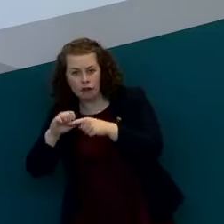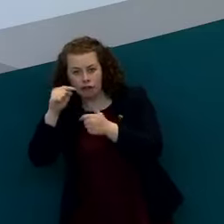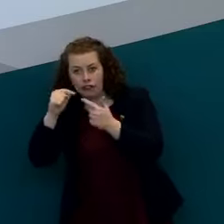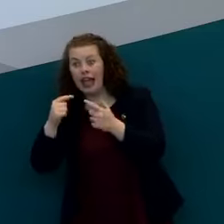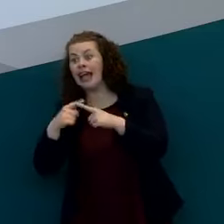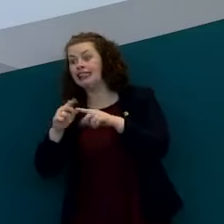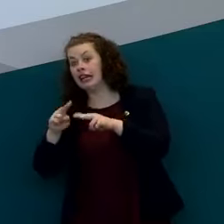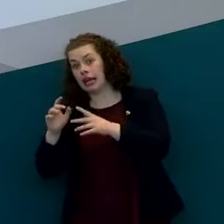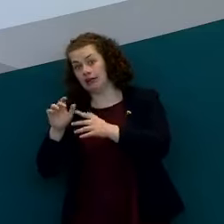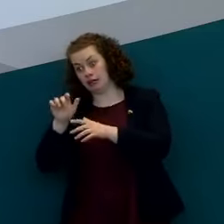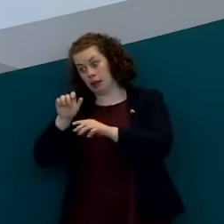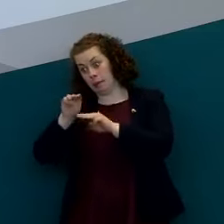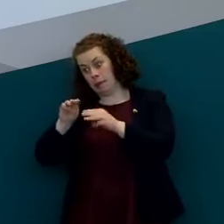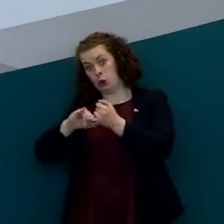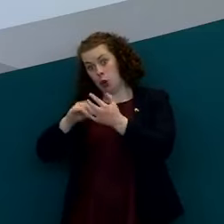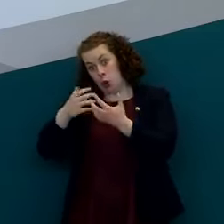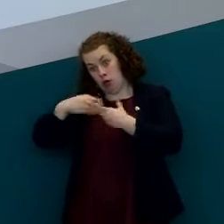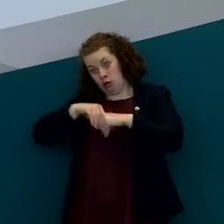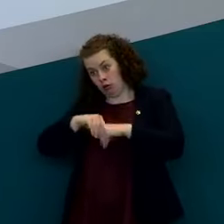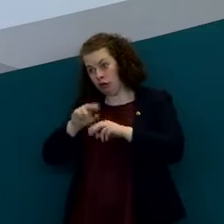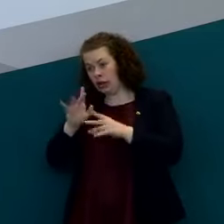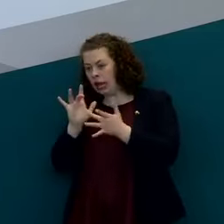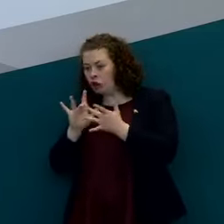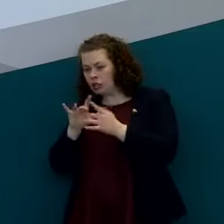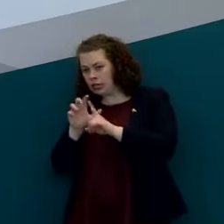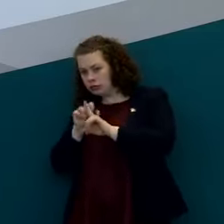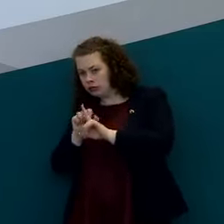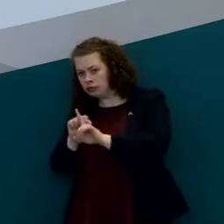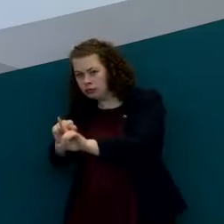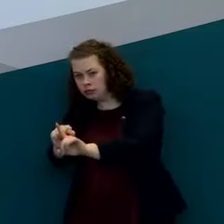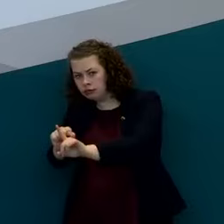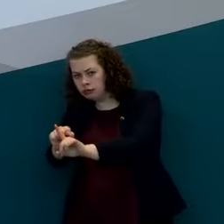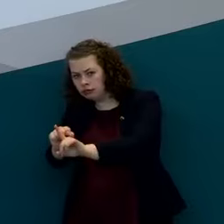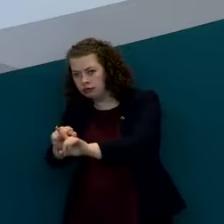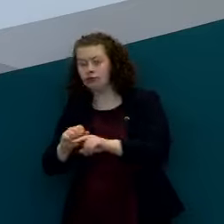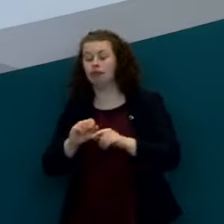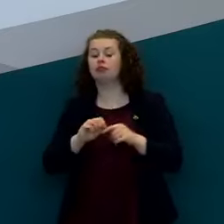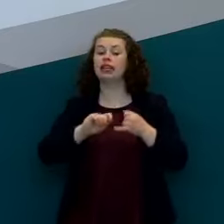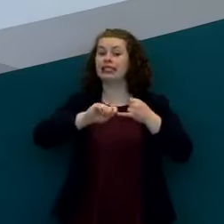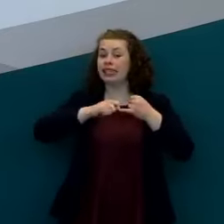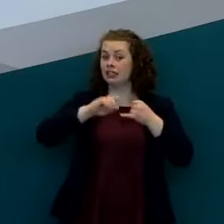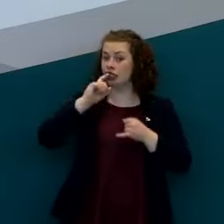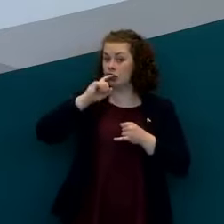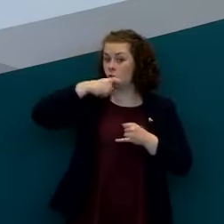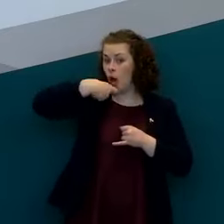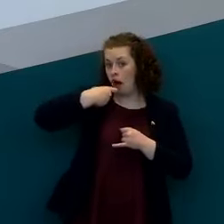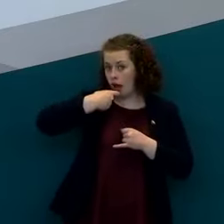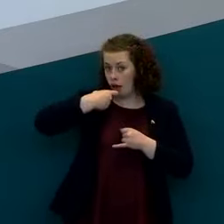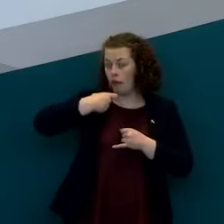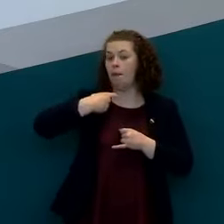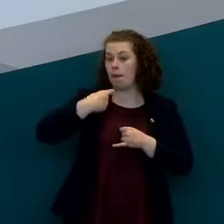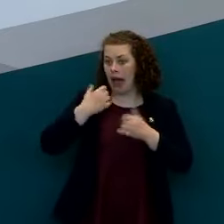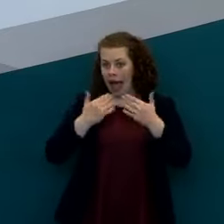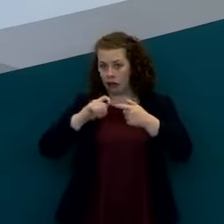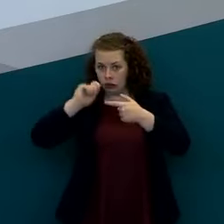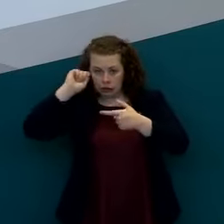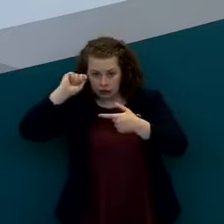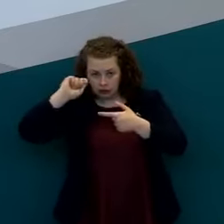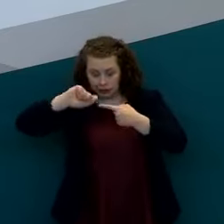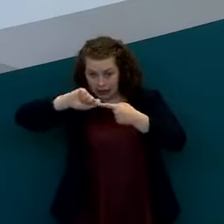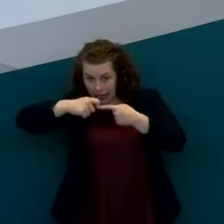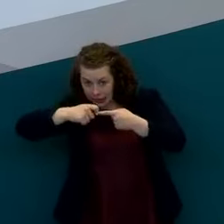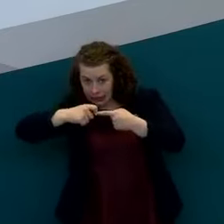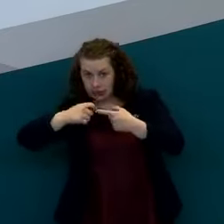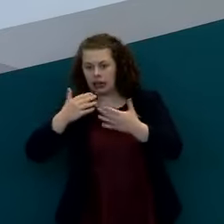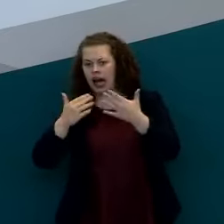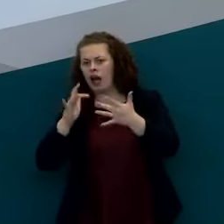and the testing and the recommendation for testing the the swabbing the testing of those swabs the contact tracing that results